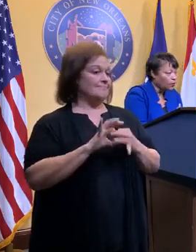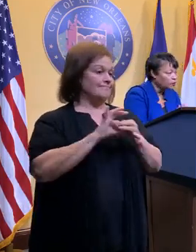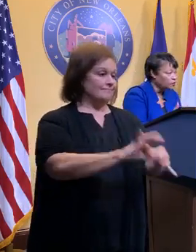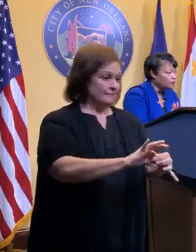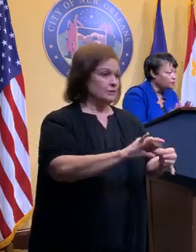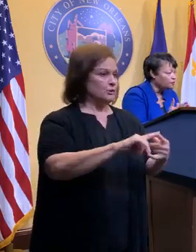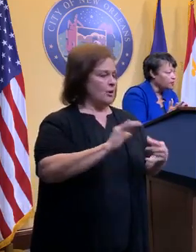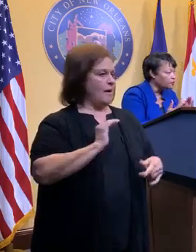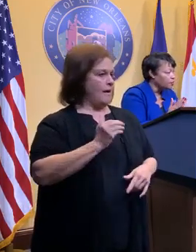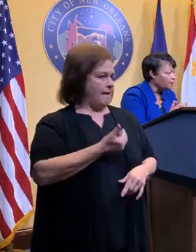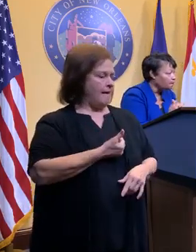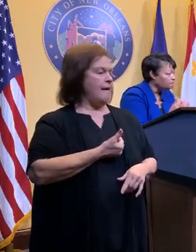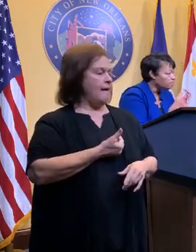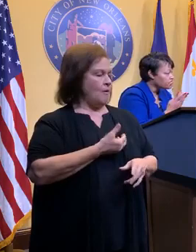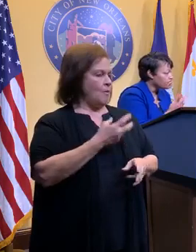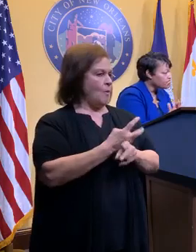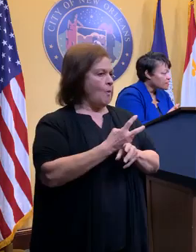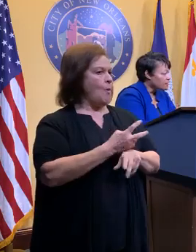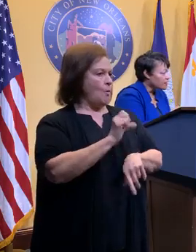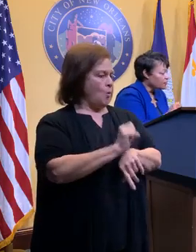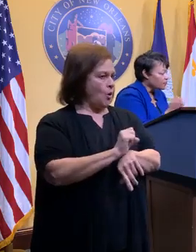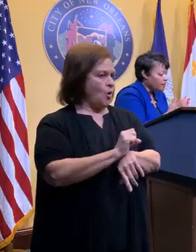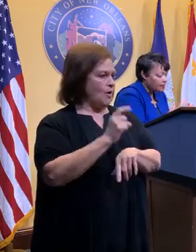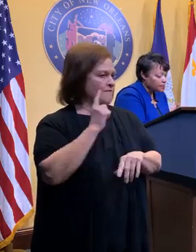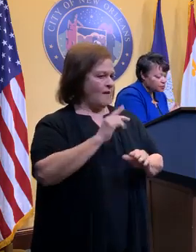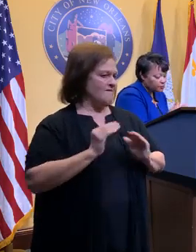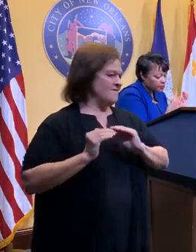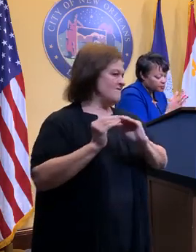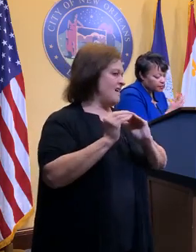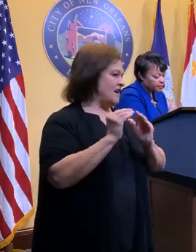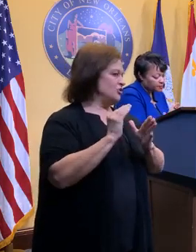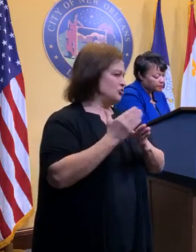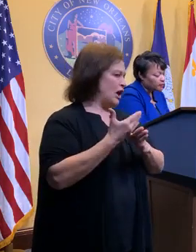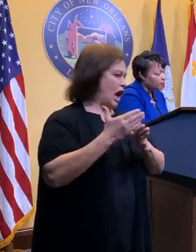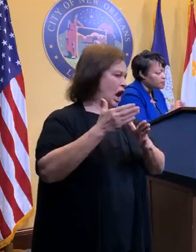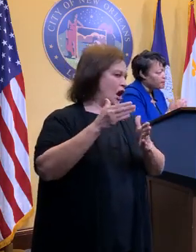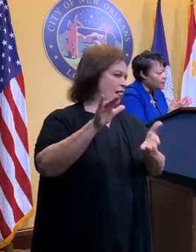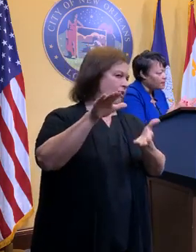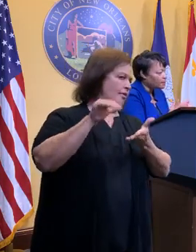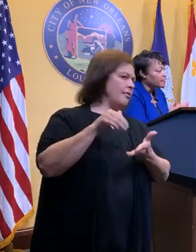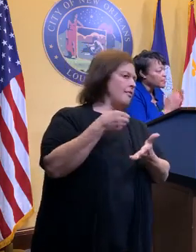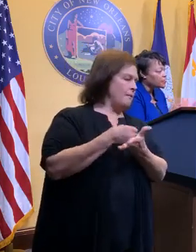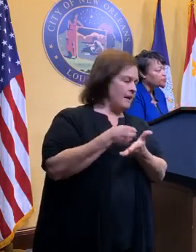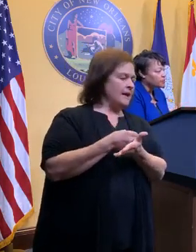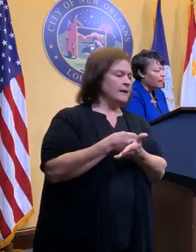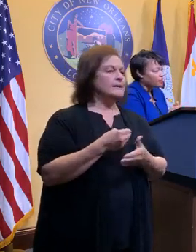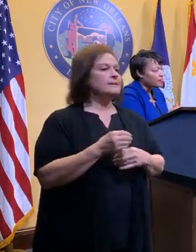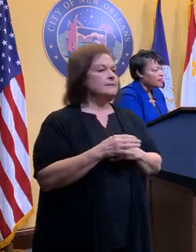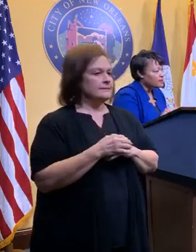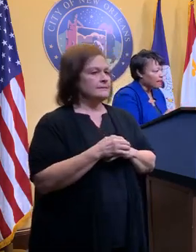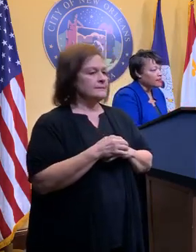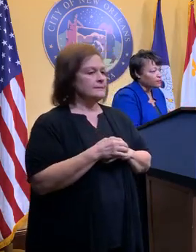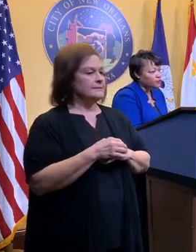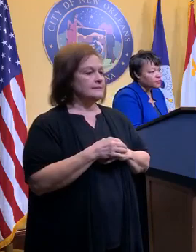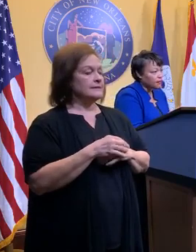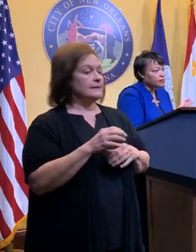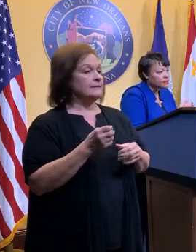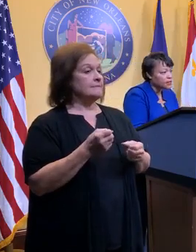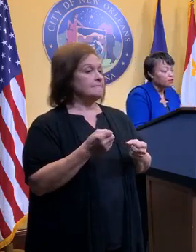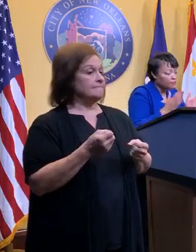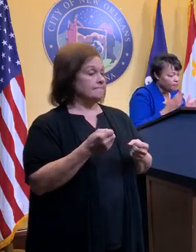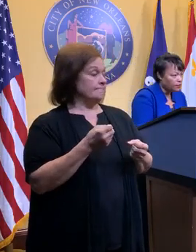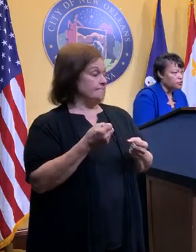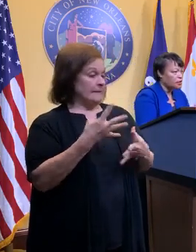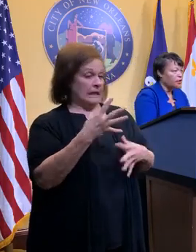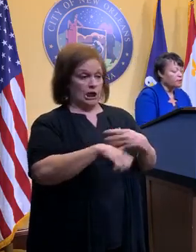hard work delivering fair share. And, and, and, Bob mentioned on yesterday, it's been a long time coming. Many years without that level of